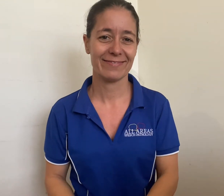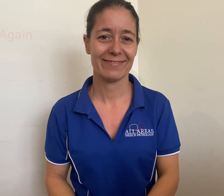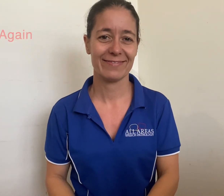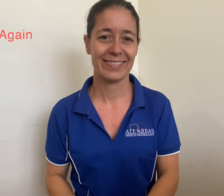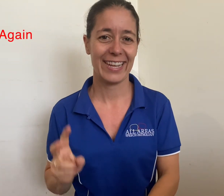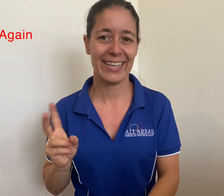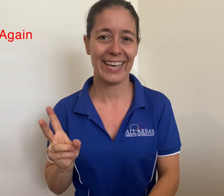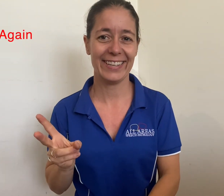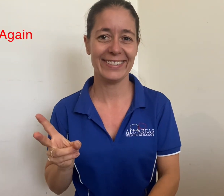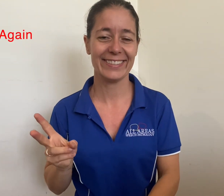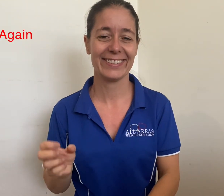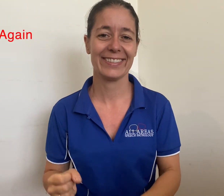Again Again